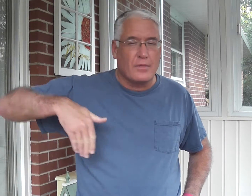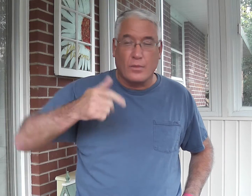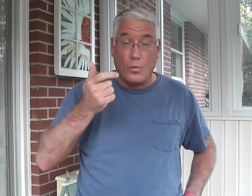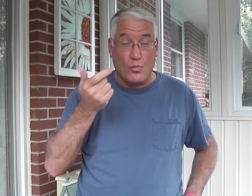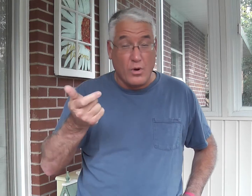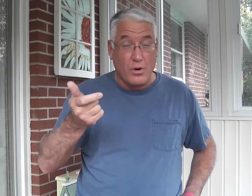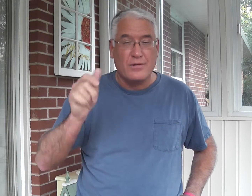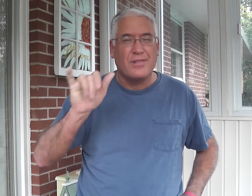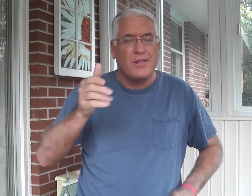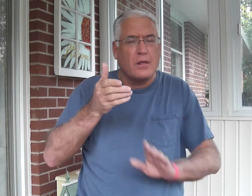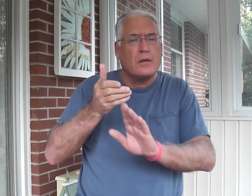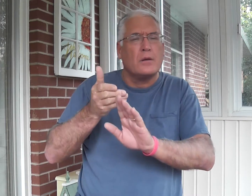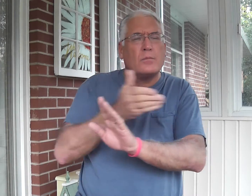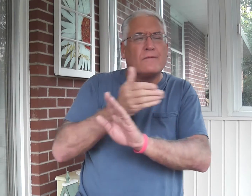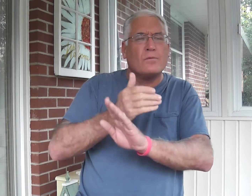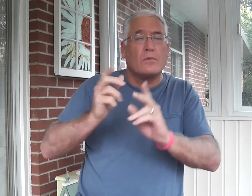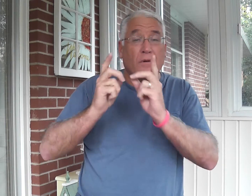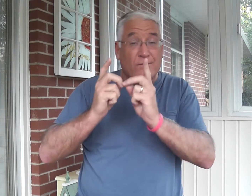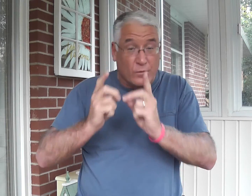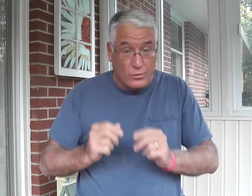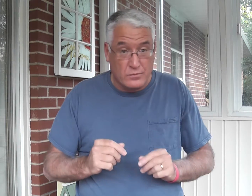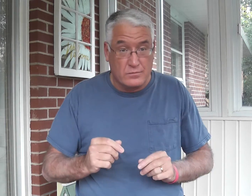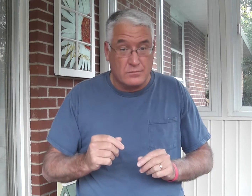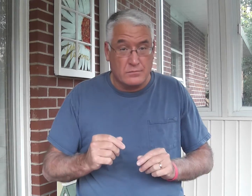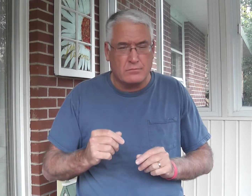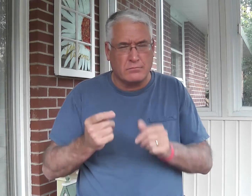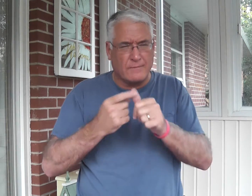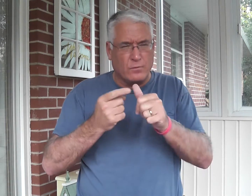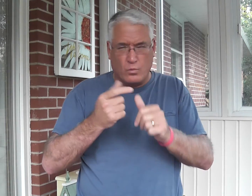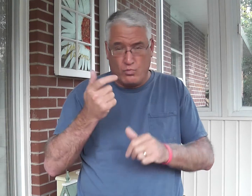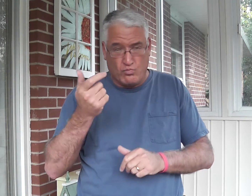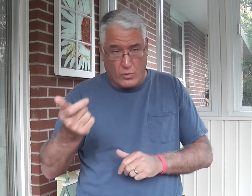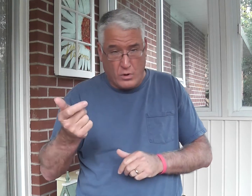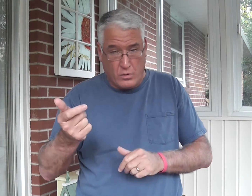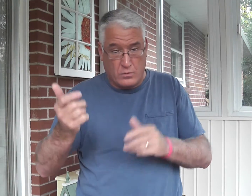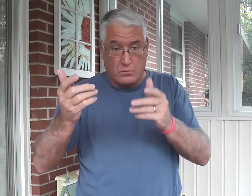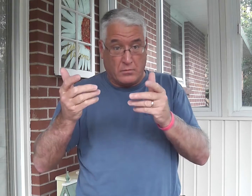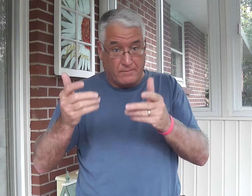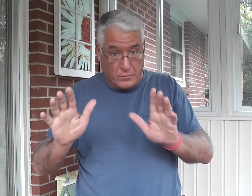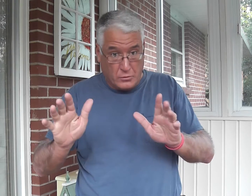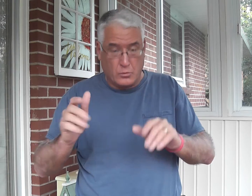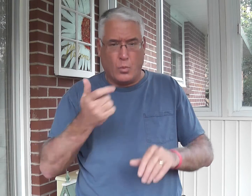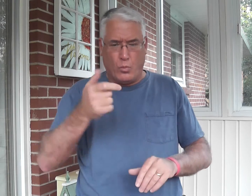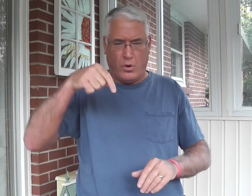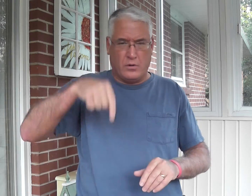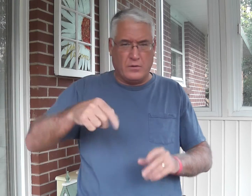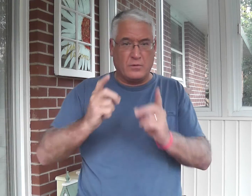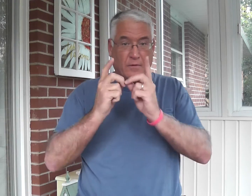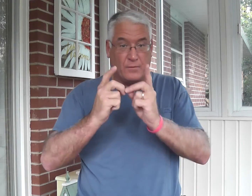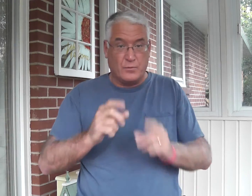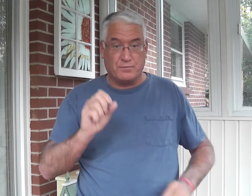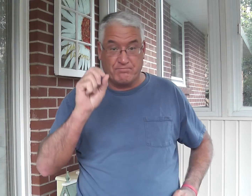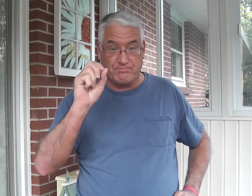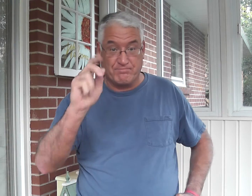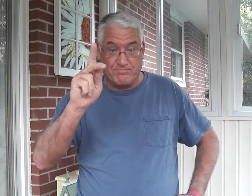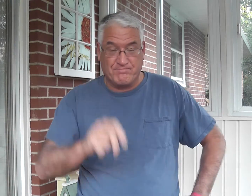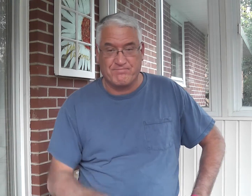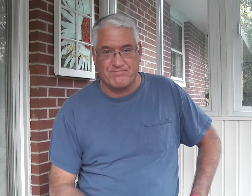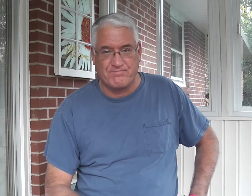If you haven't watched the previous video, I suggest that you pause this one and go watch that devotion and then